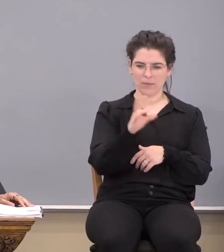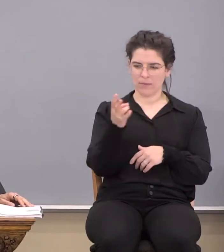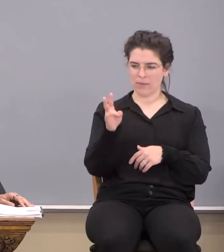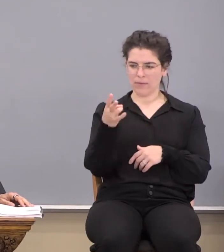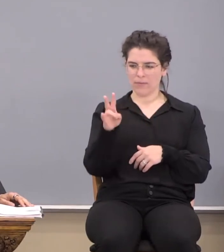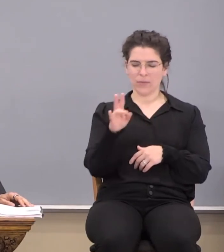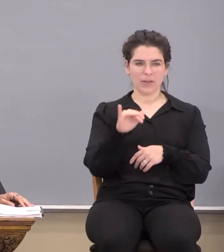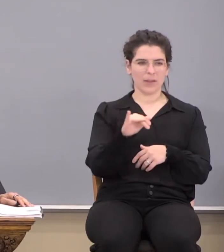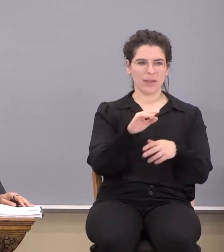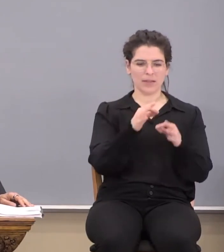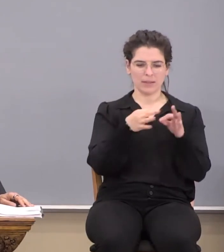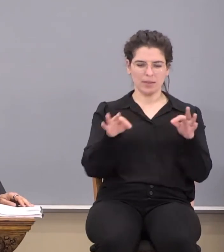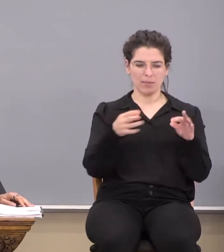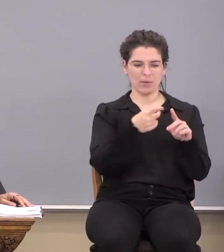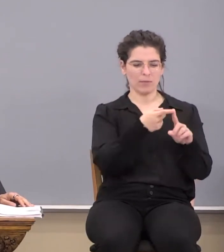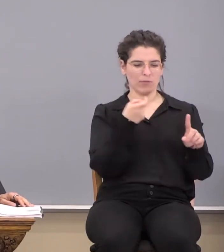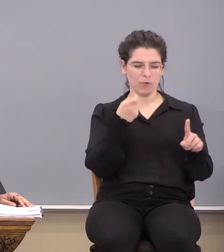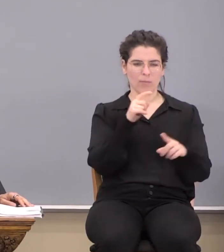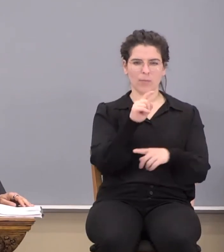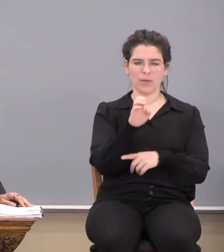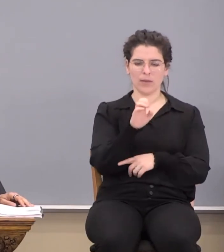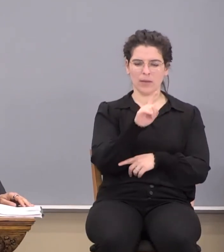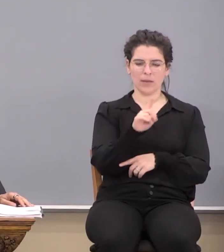is taken right out of the book of Ezekiel.